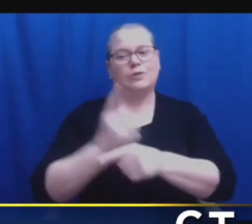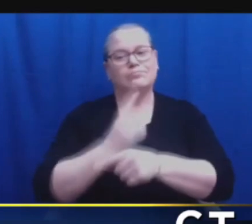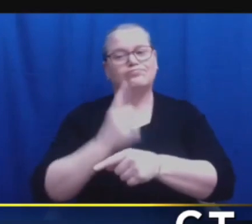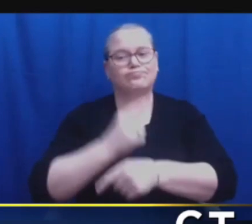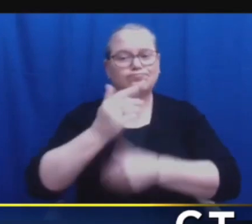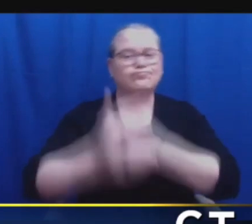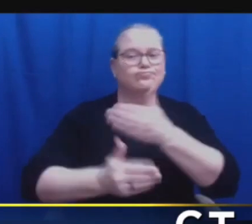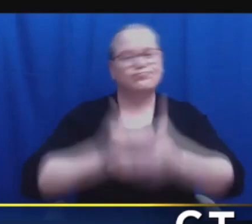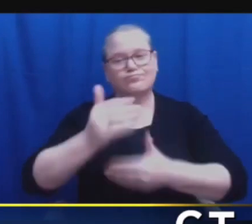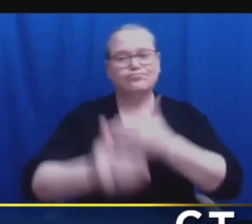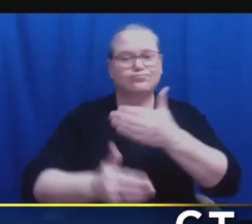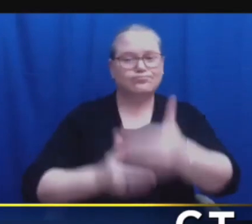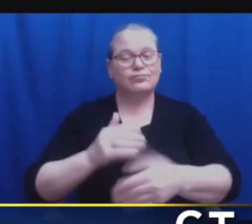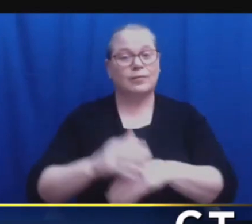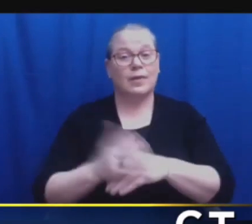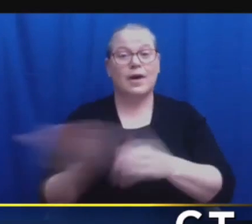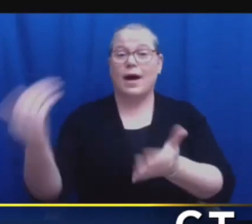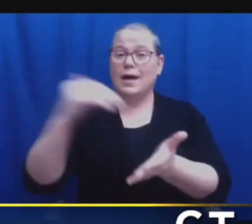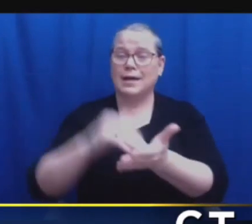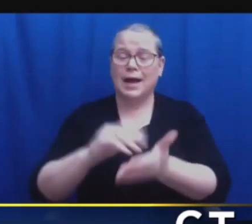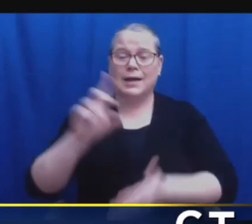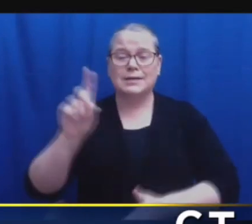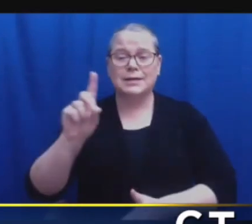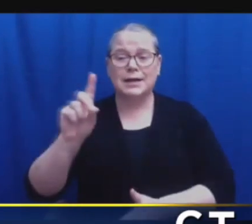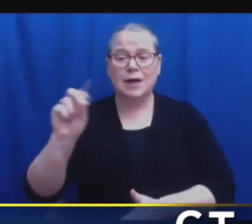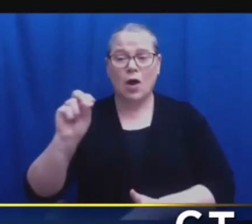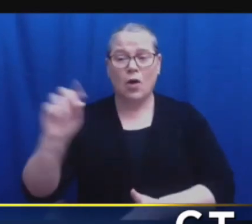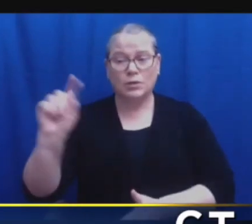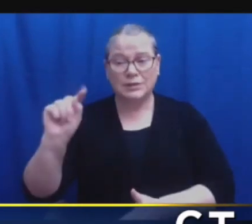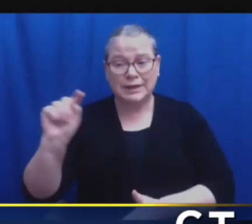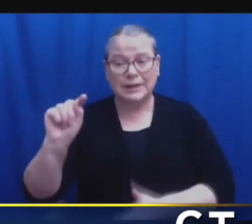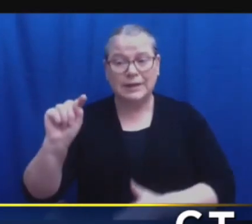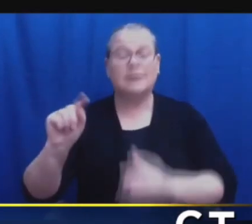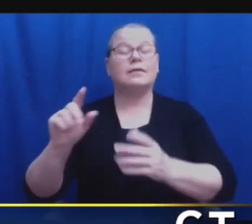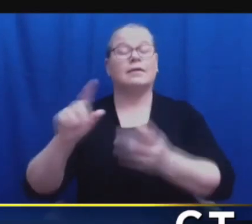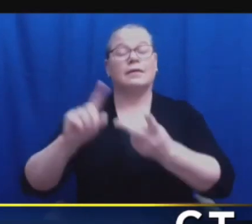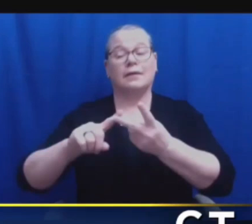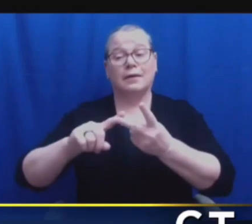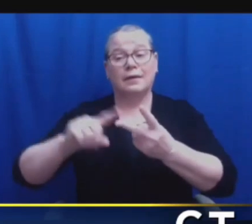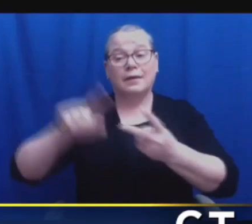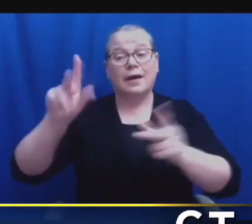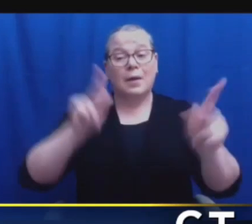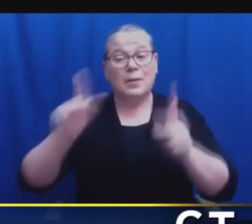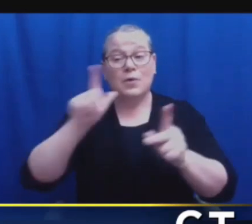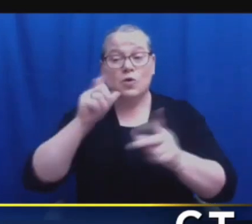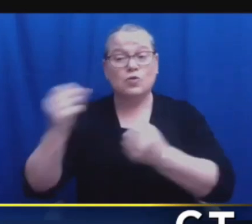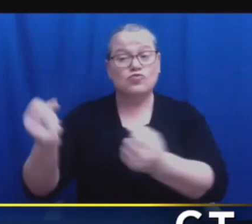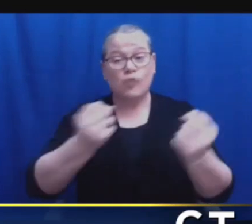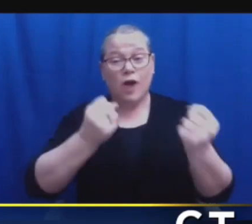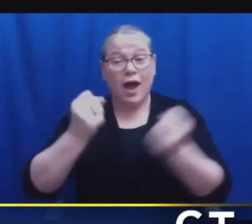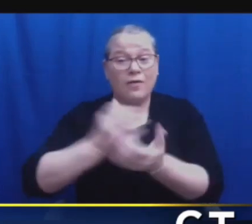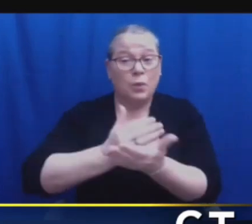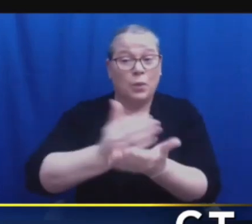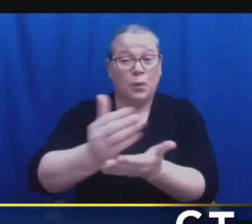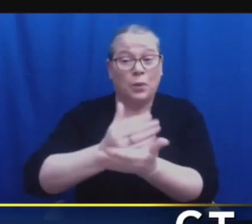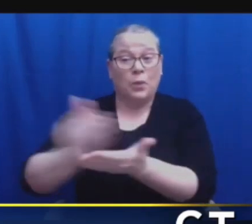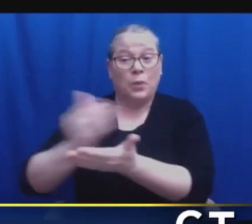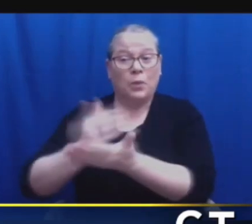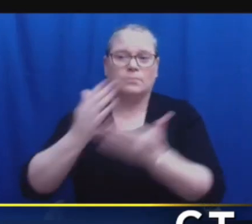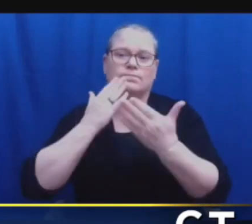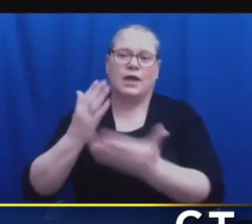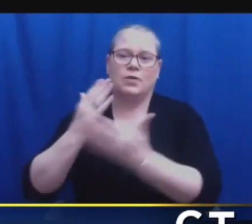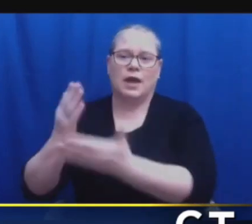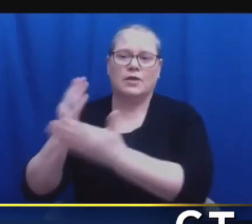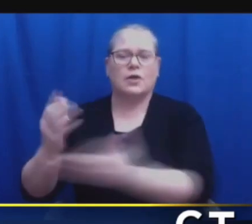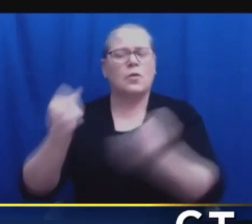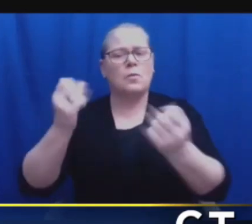DOT and the folks driving the snowplows. A lot of us could do this virtually. A lot of us could telecommute. A lot of us could stay at home. That was the